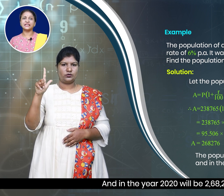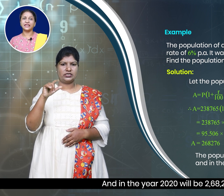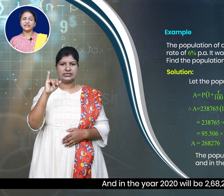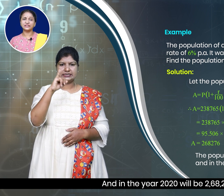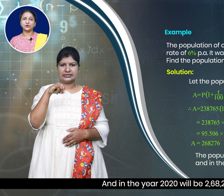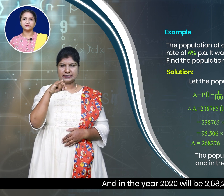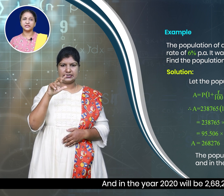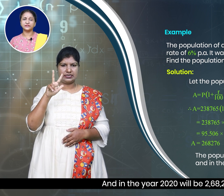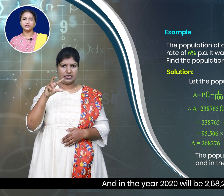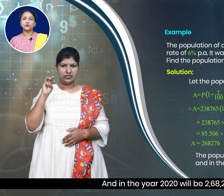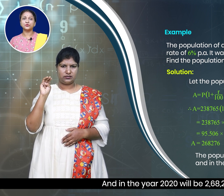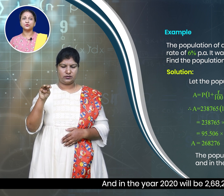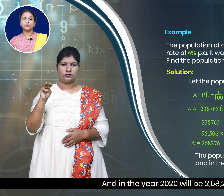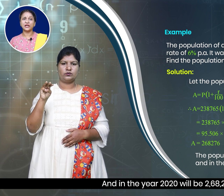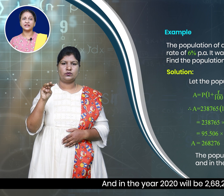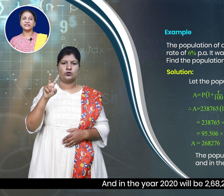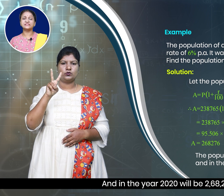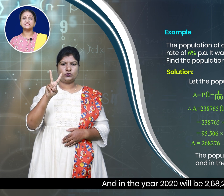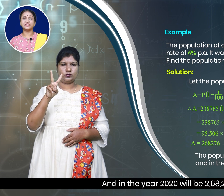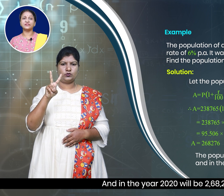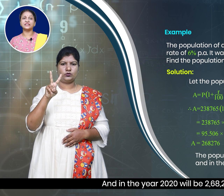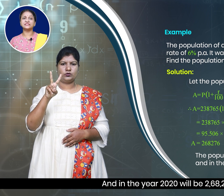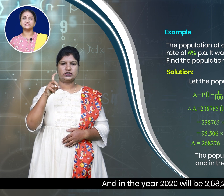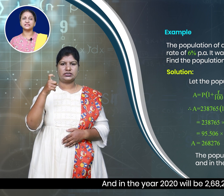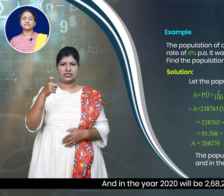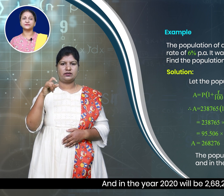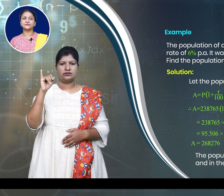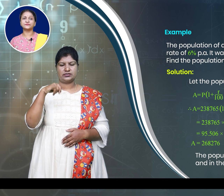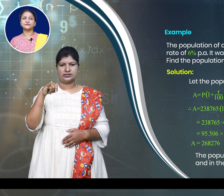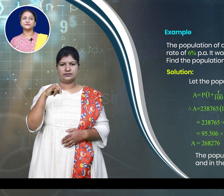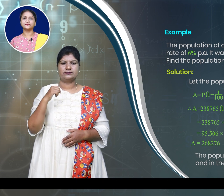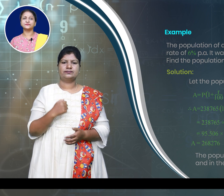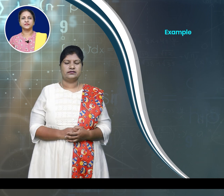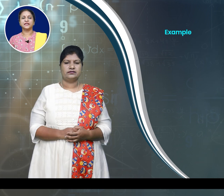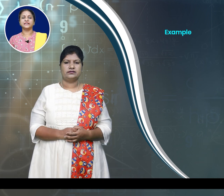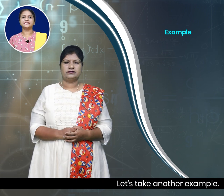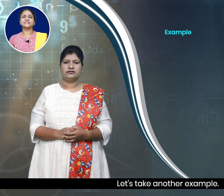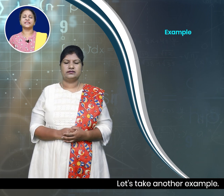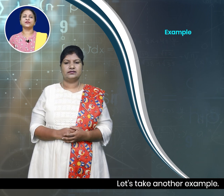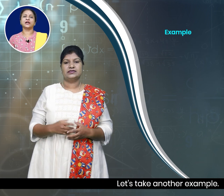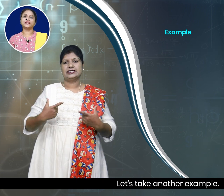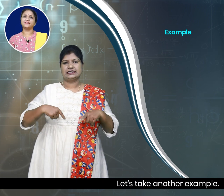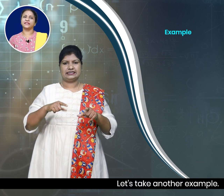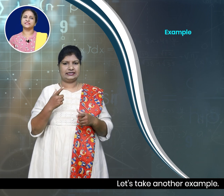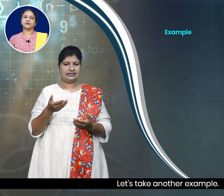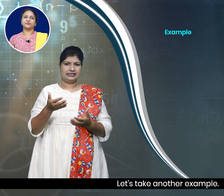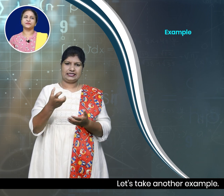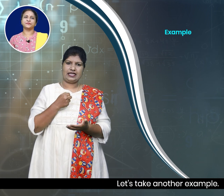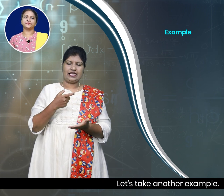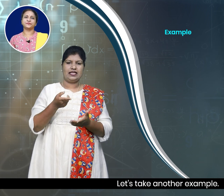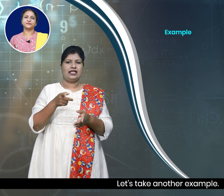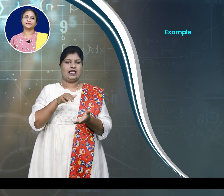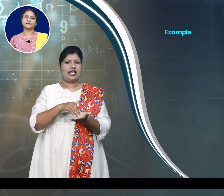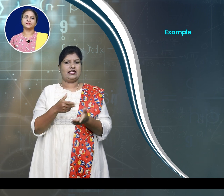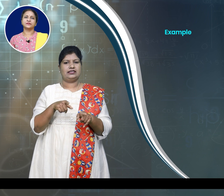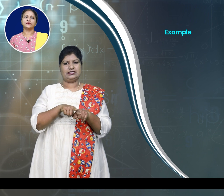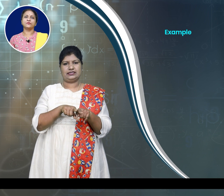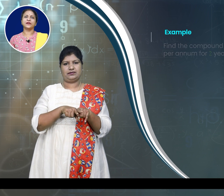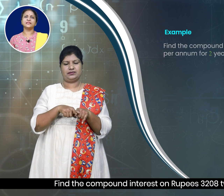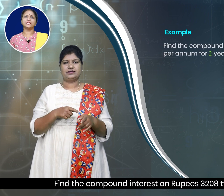,276. Let us take another example. Find the